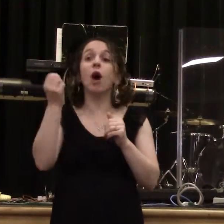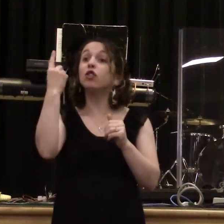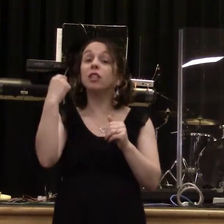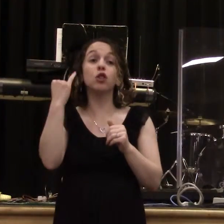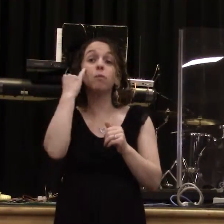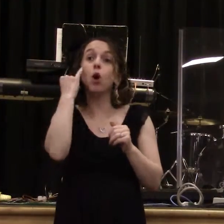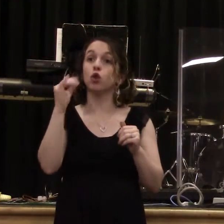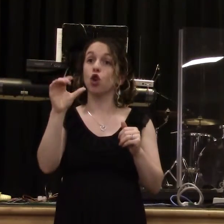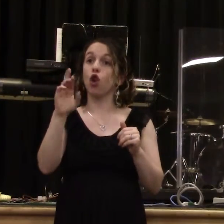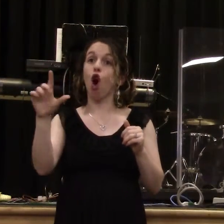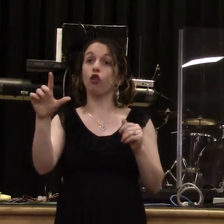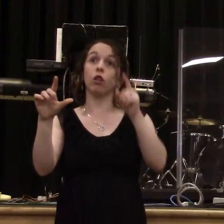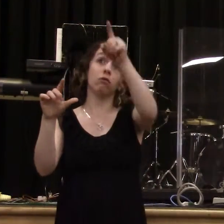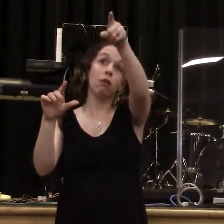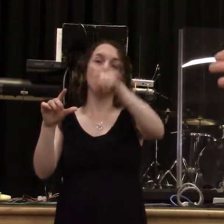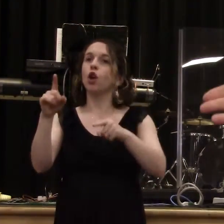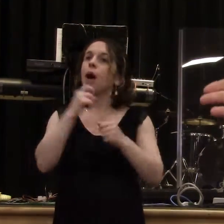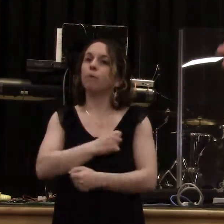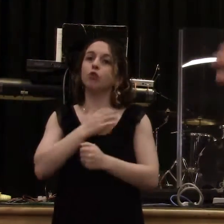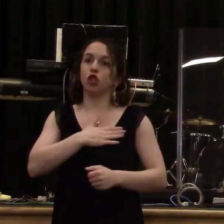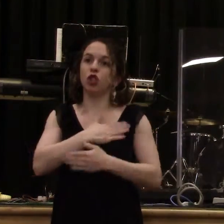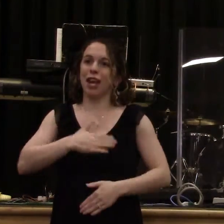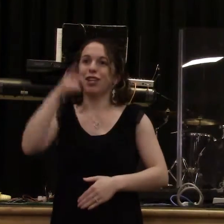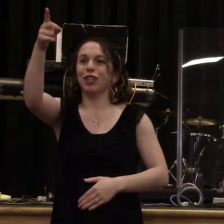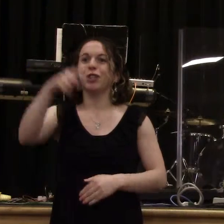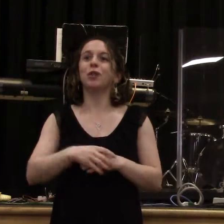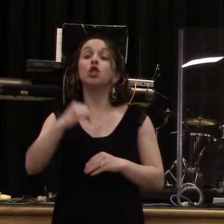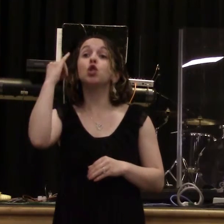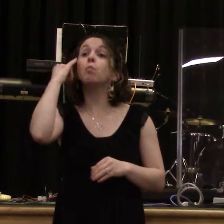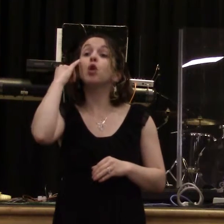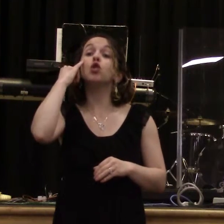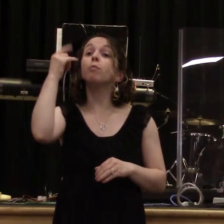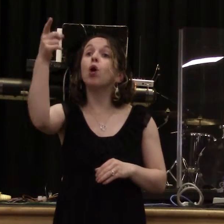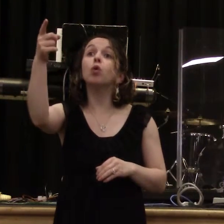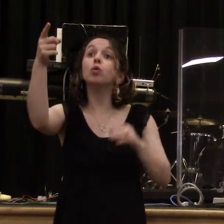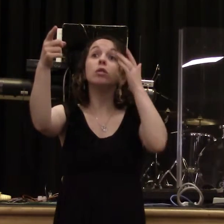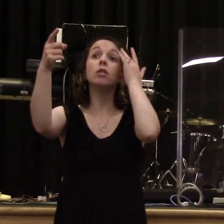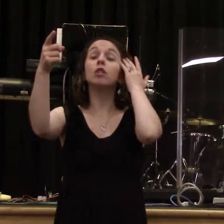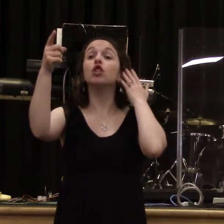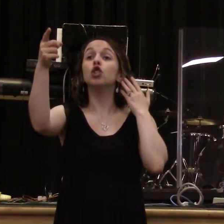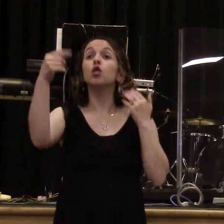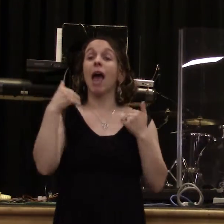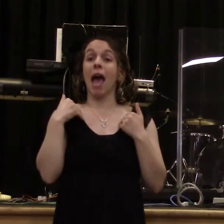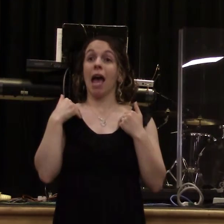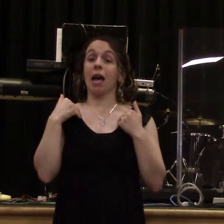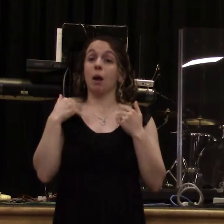on that stage with you that was willful in sin, we would not have them worshiping, would we? We would not have them leading this